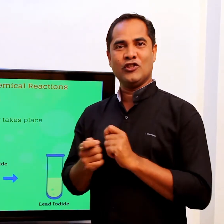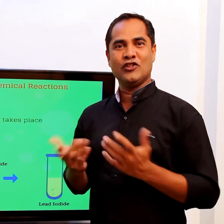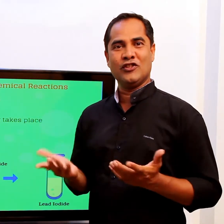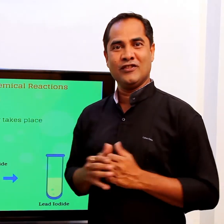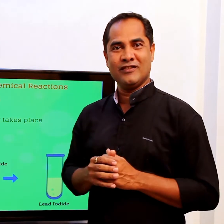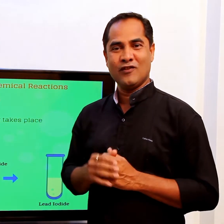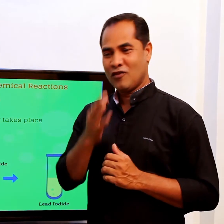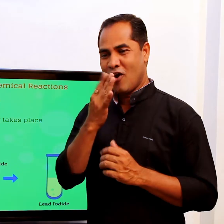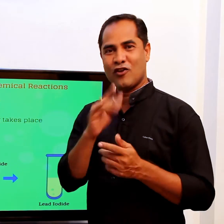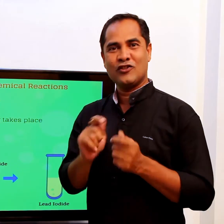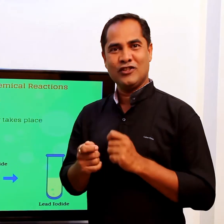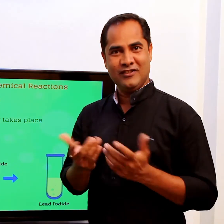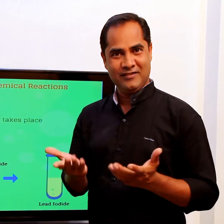And that's a chemical reaction.